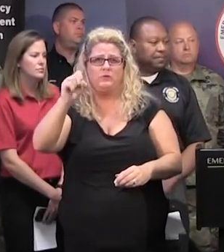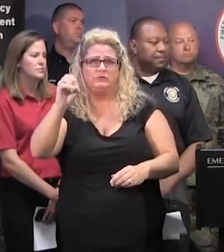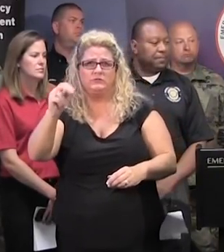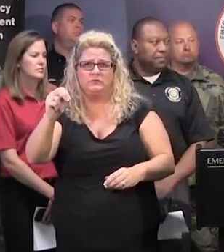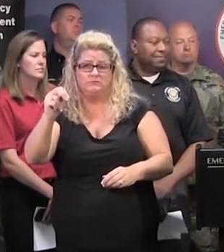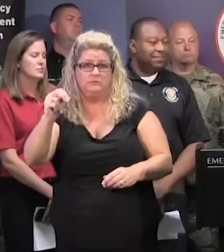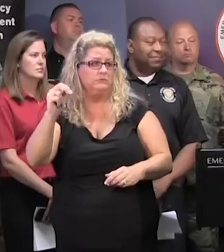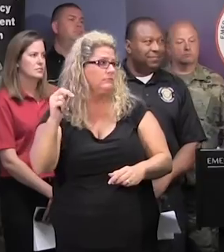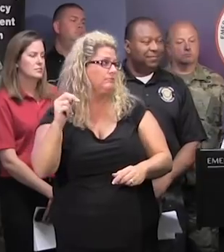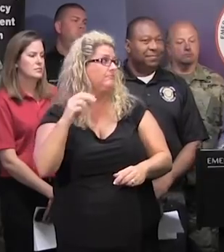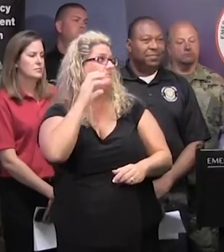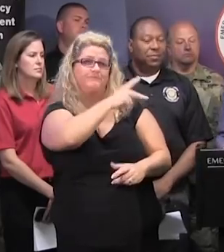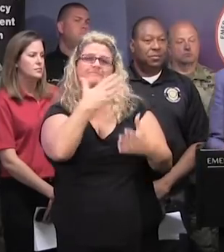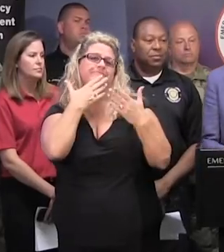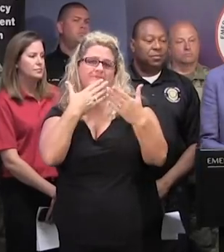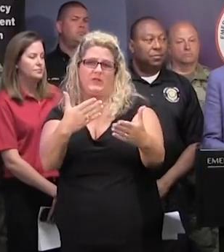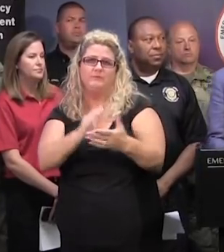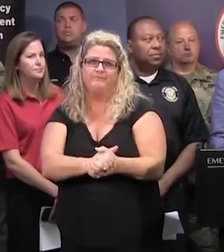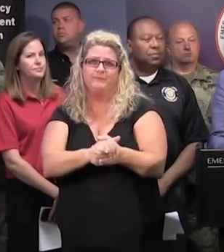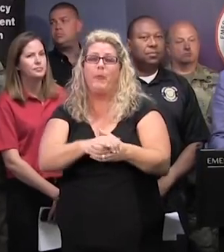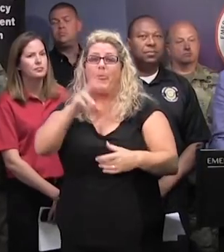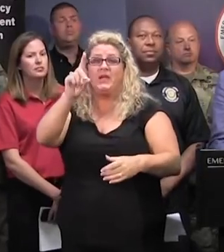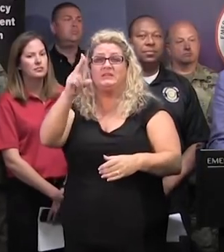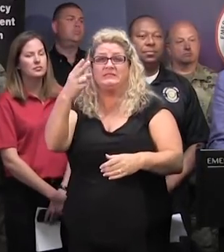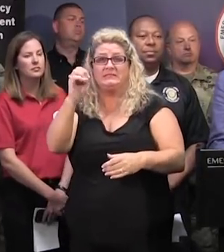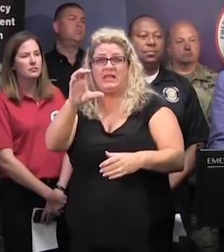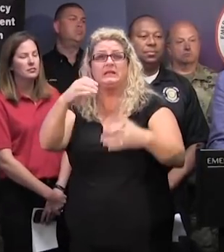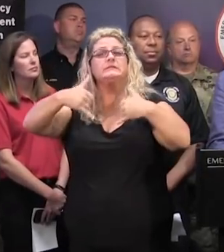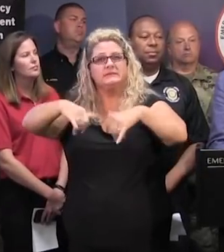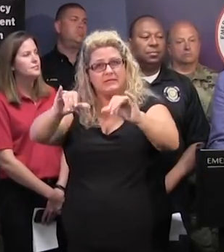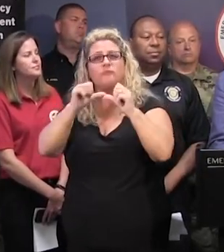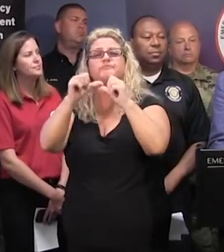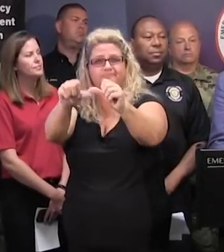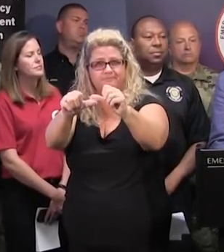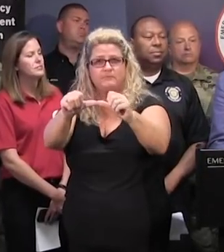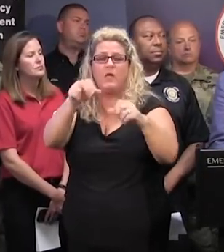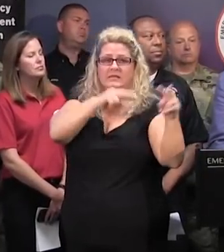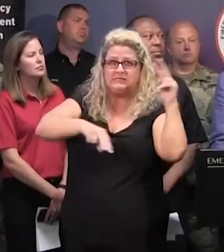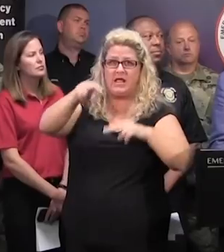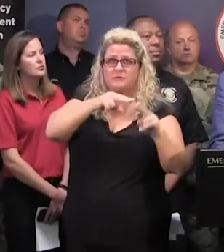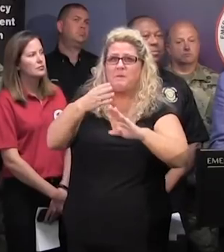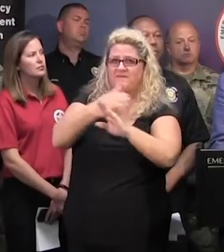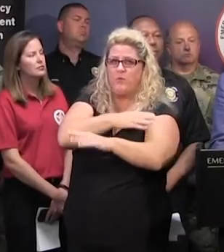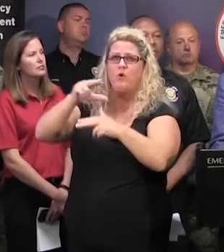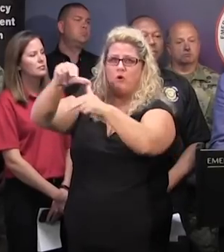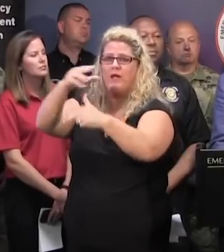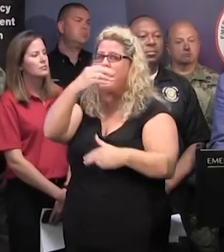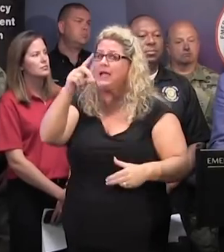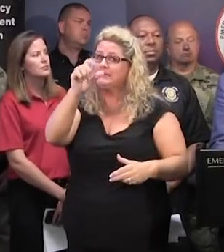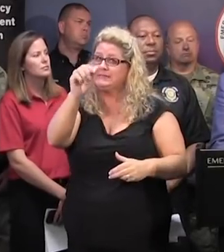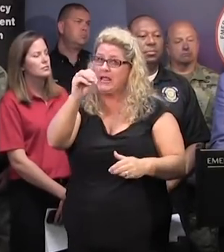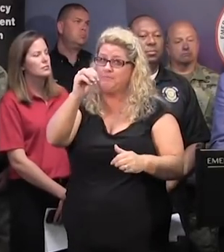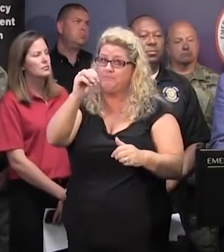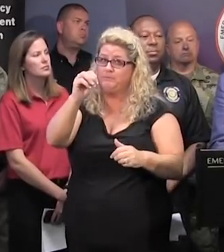Thank you, sir. Yes, sir. Thank you, Governor. DHEC continues to perform pre-storm assessments of dams across the state, focusing